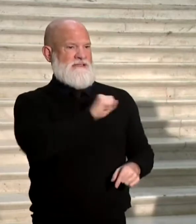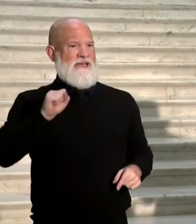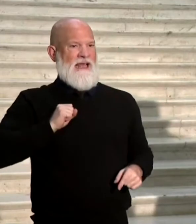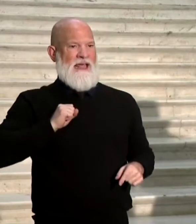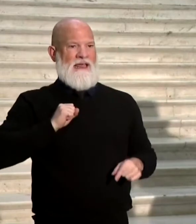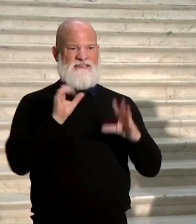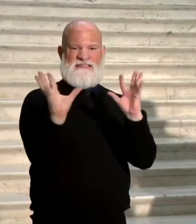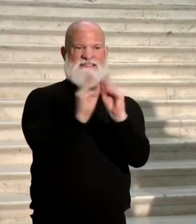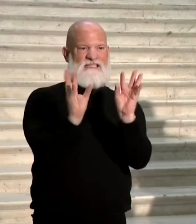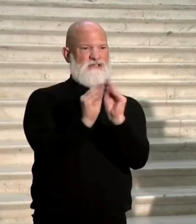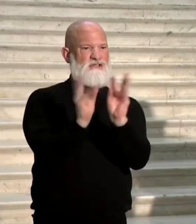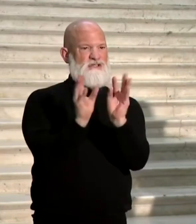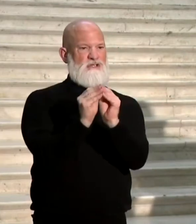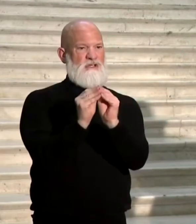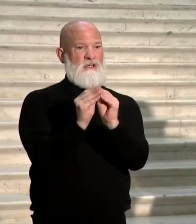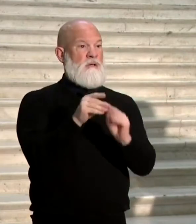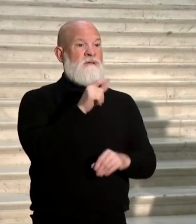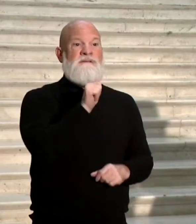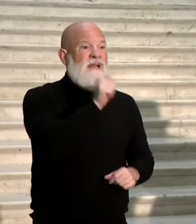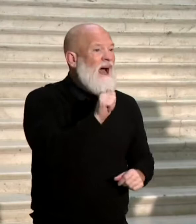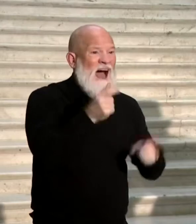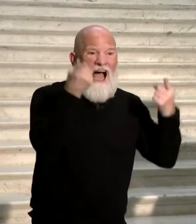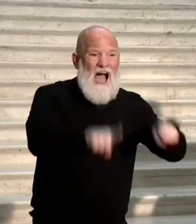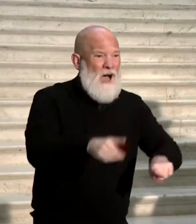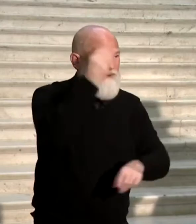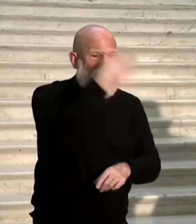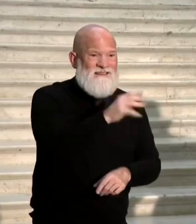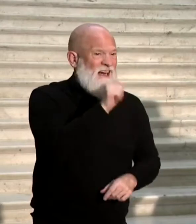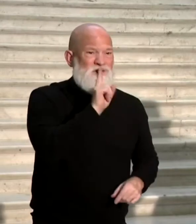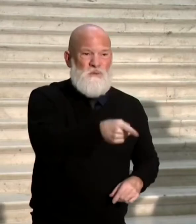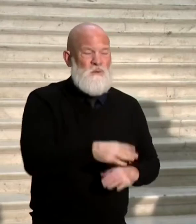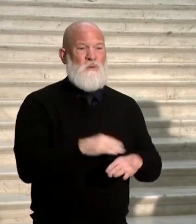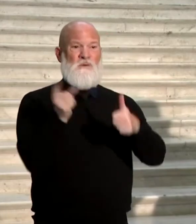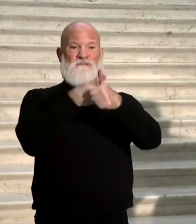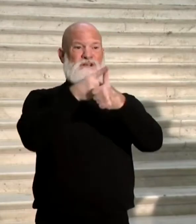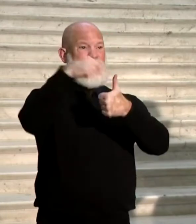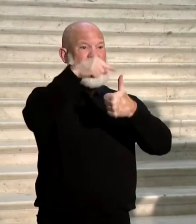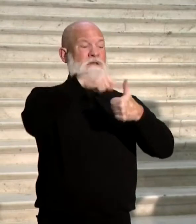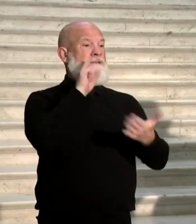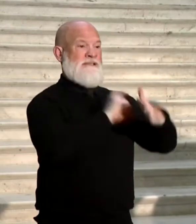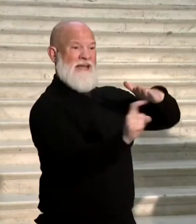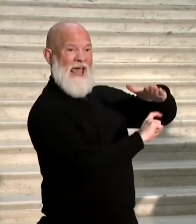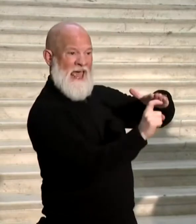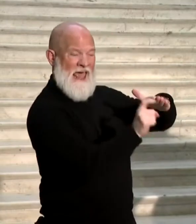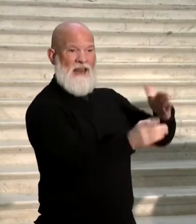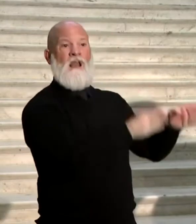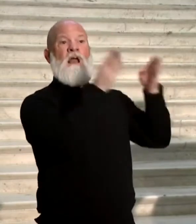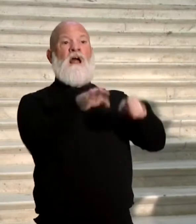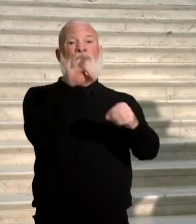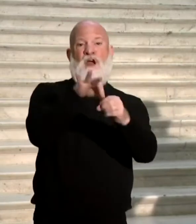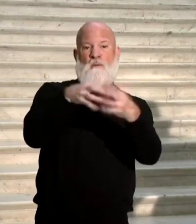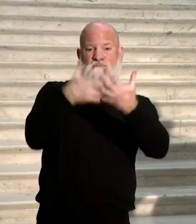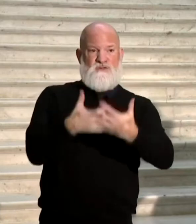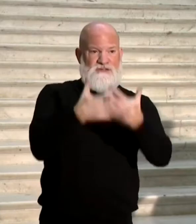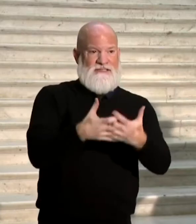why. First of all, ballot marking devices and scanners, neither one have modems. It's very hard to hack things